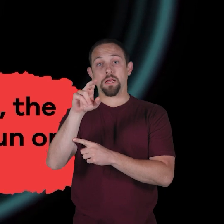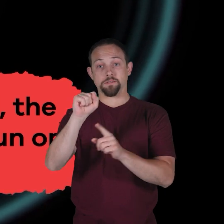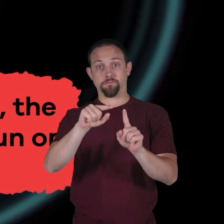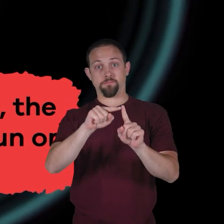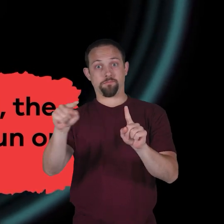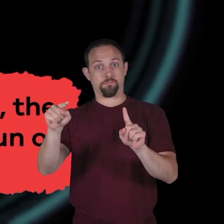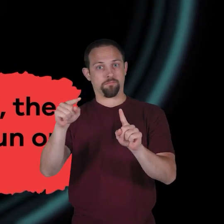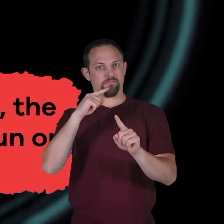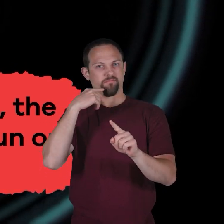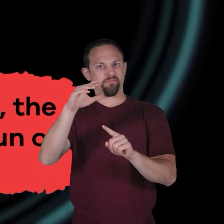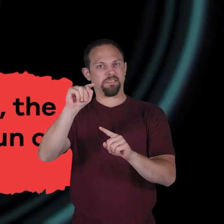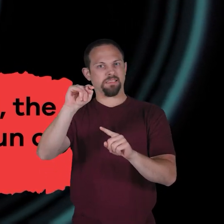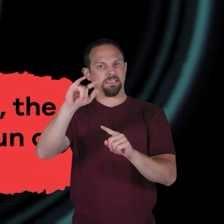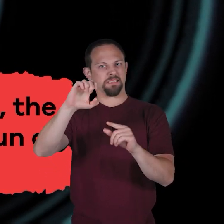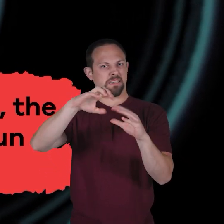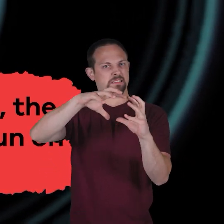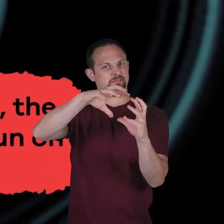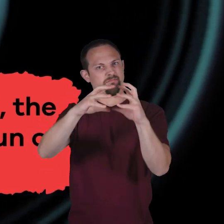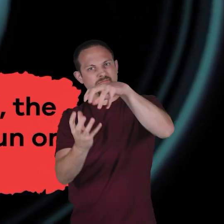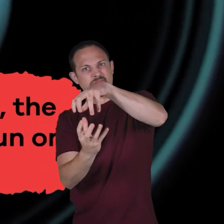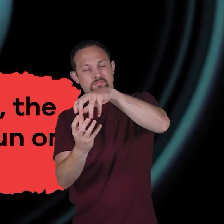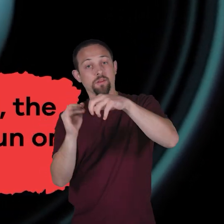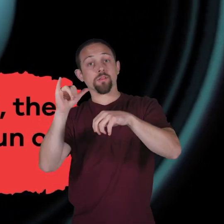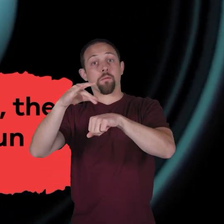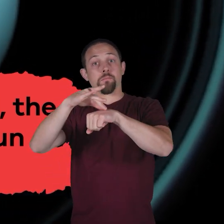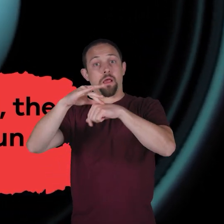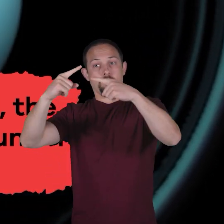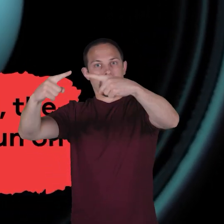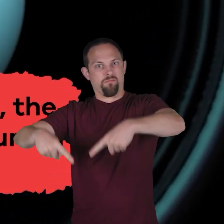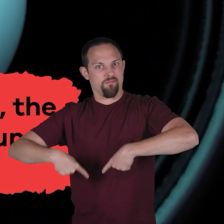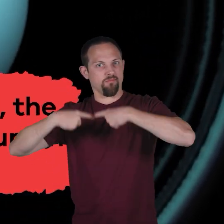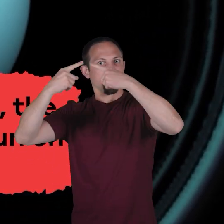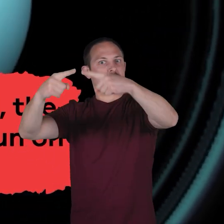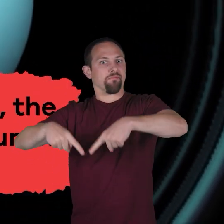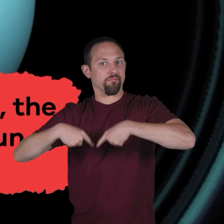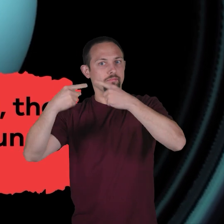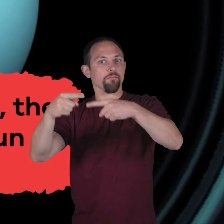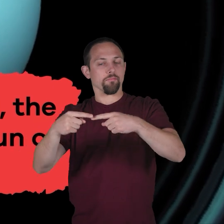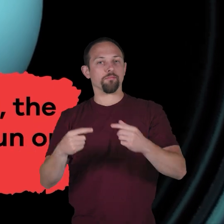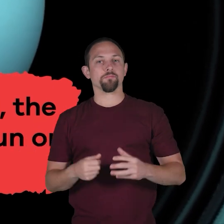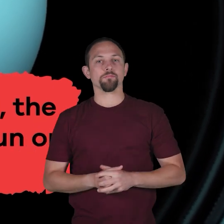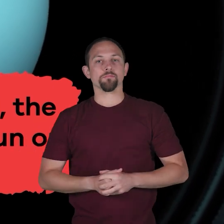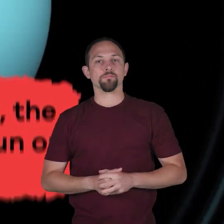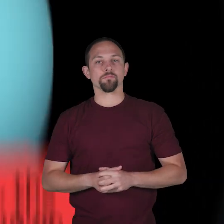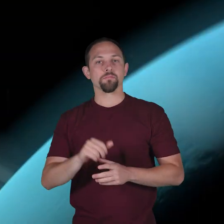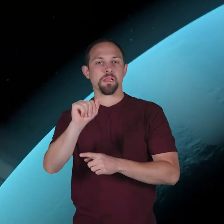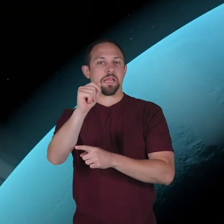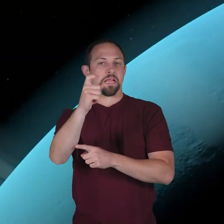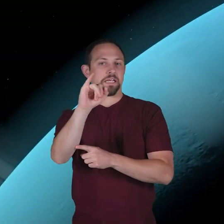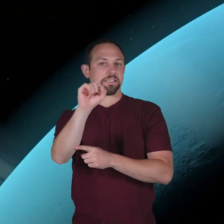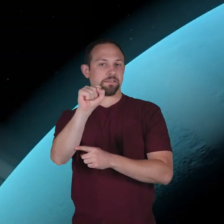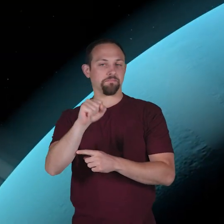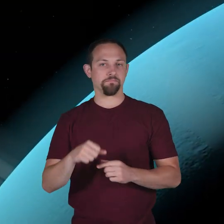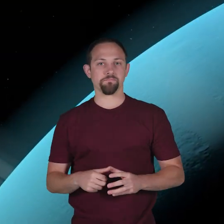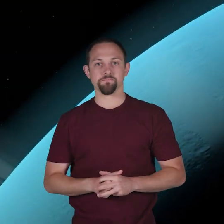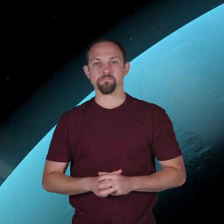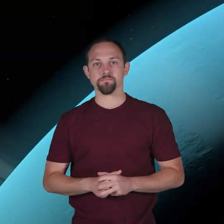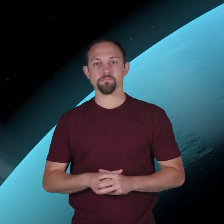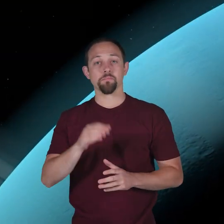so tilted, the planet rolls around the Sun on its side. Axis. Another fascinating element that